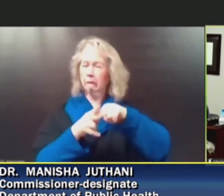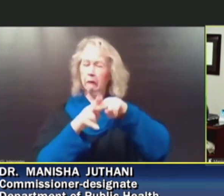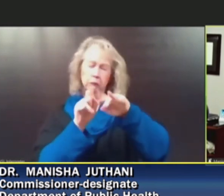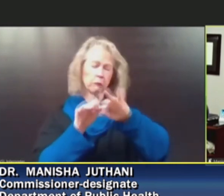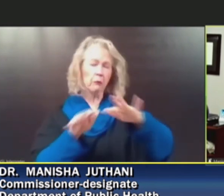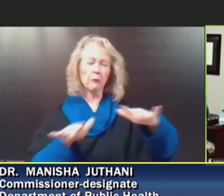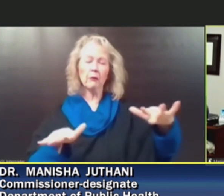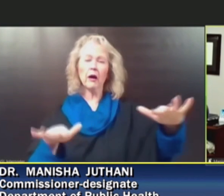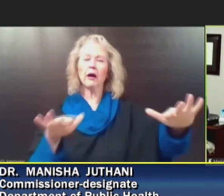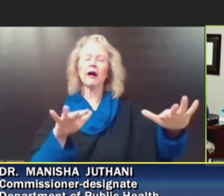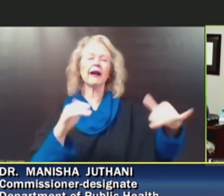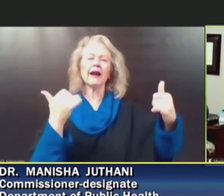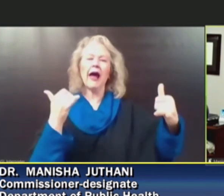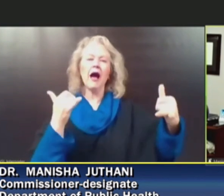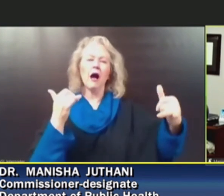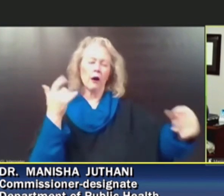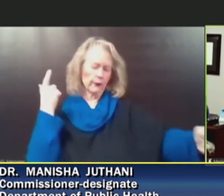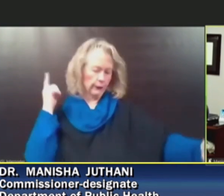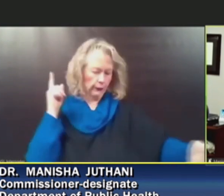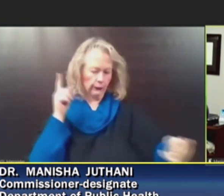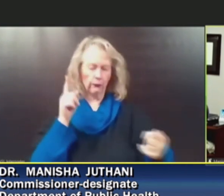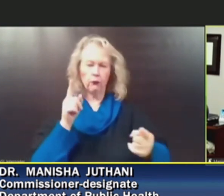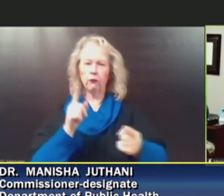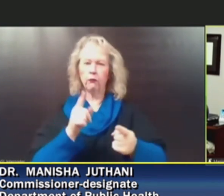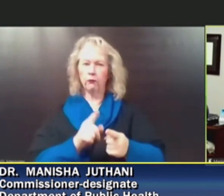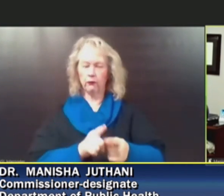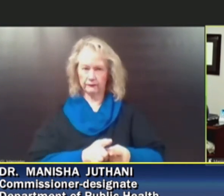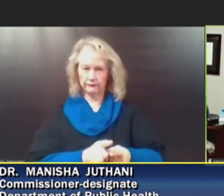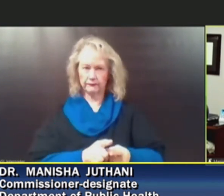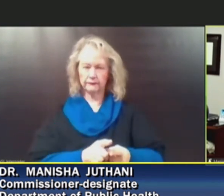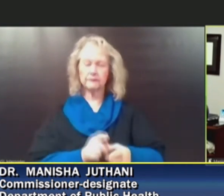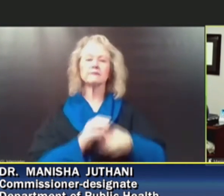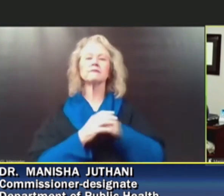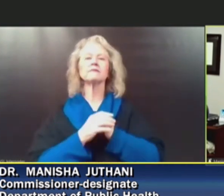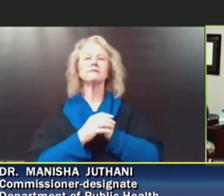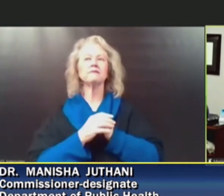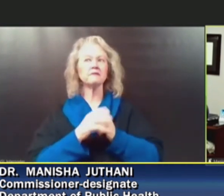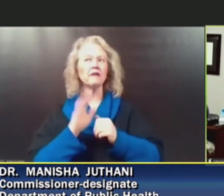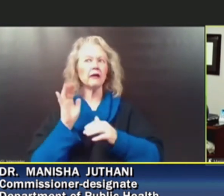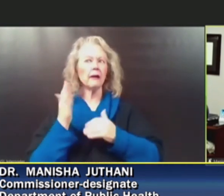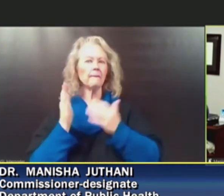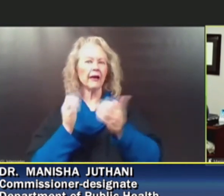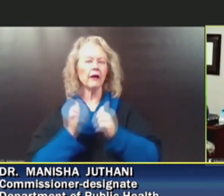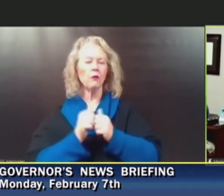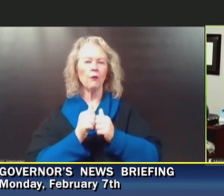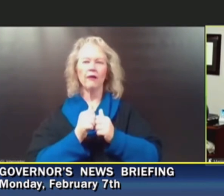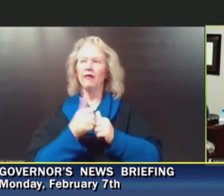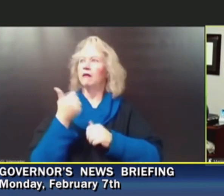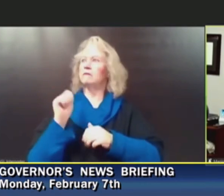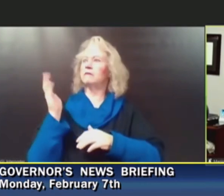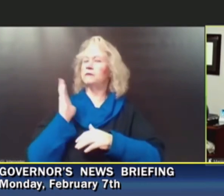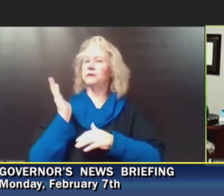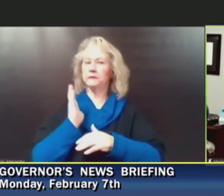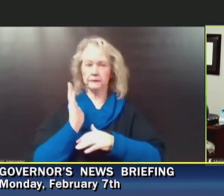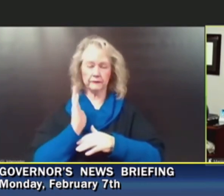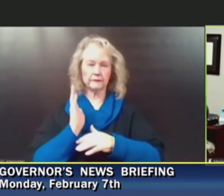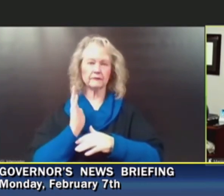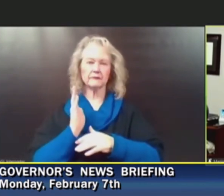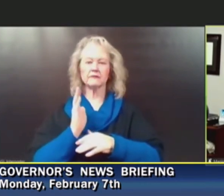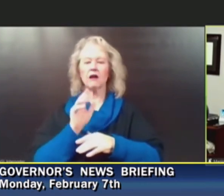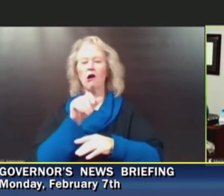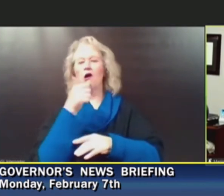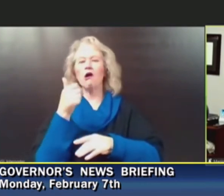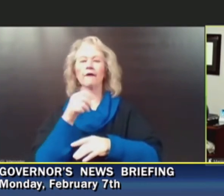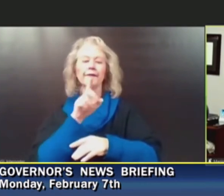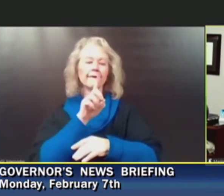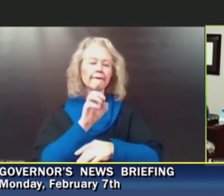And now we are seeing a much more rapid downtick than what we've seen with any previous variant that we've had